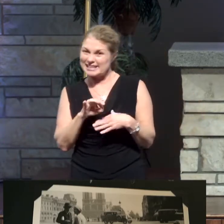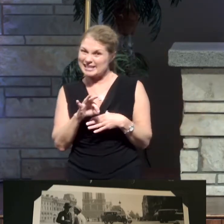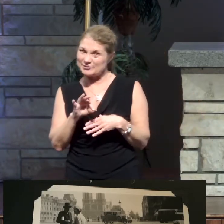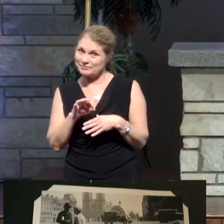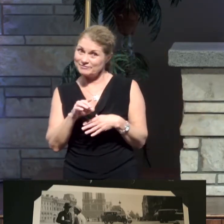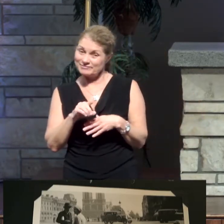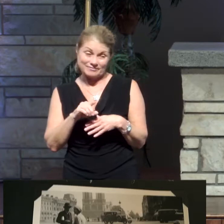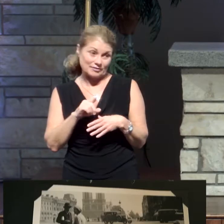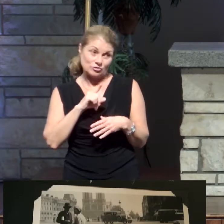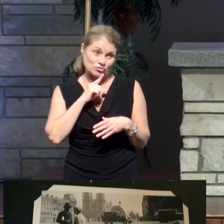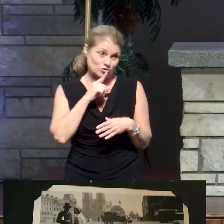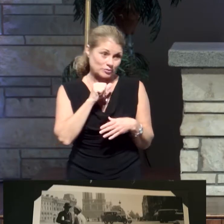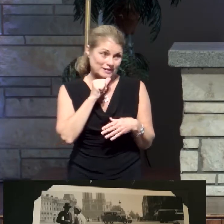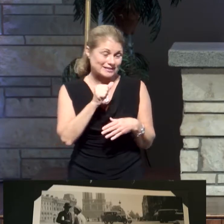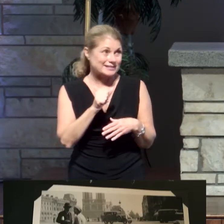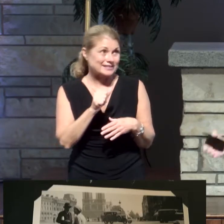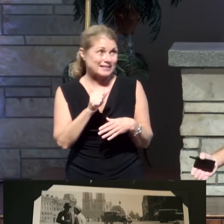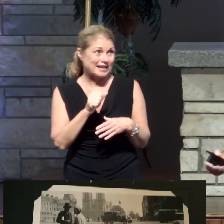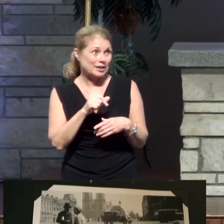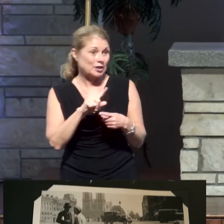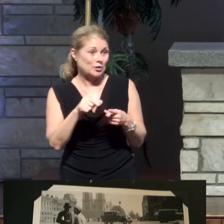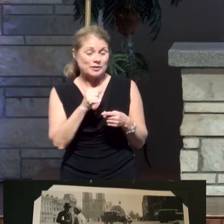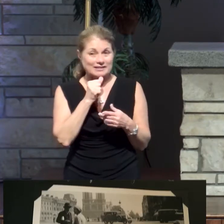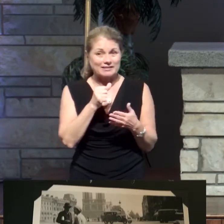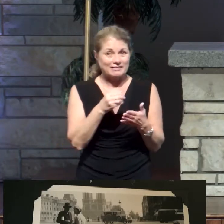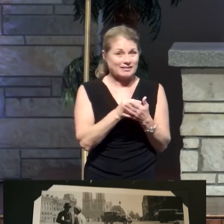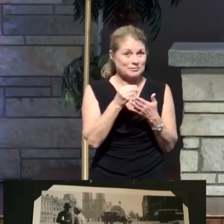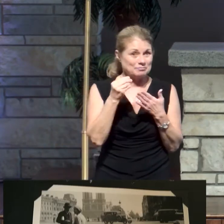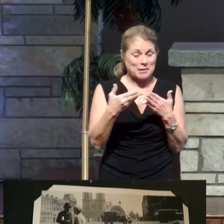it's not when they got a new Game Boy.